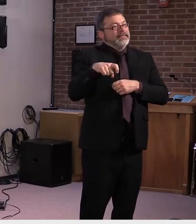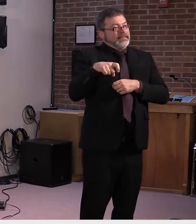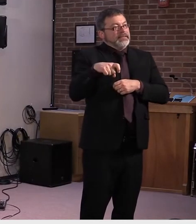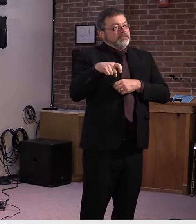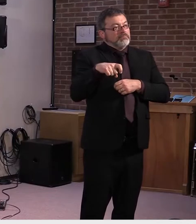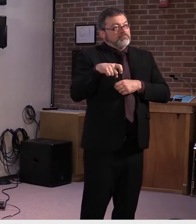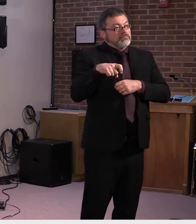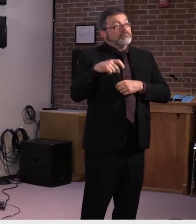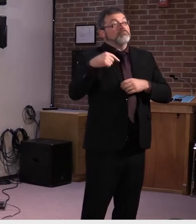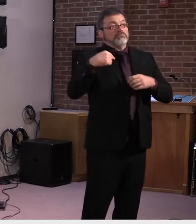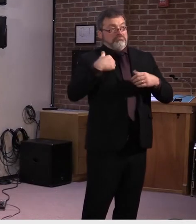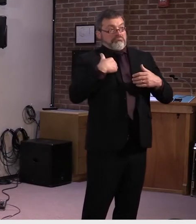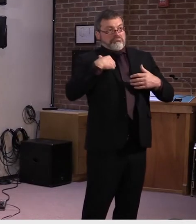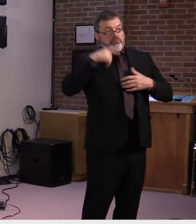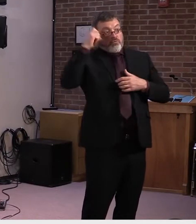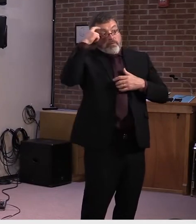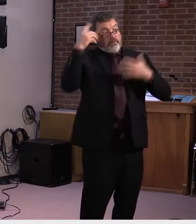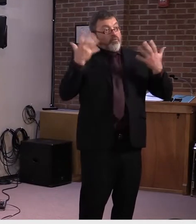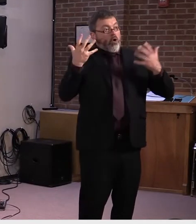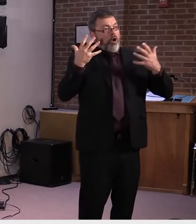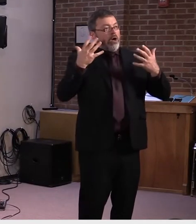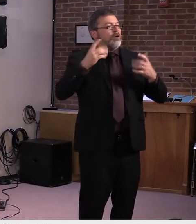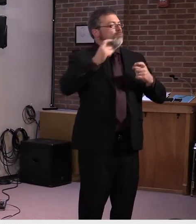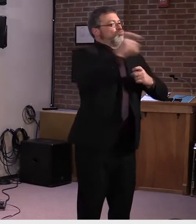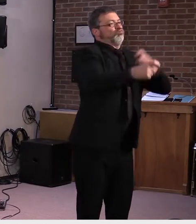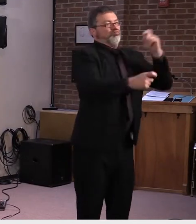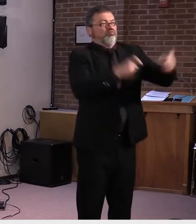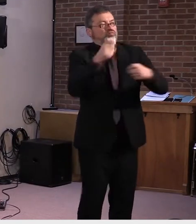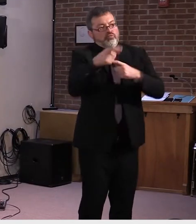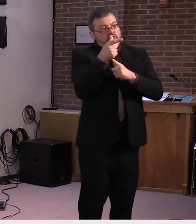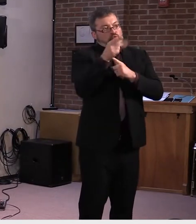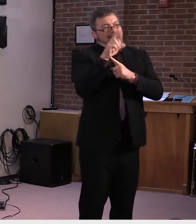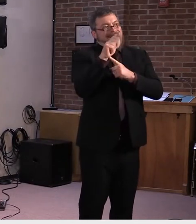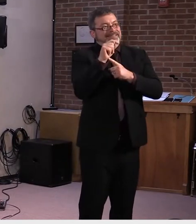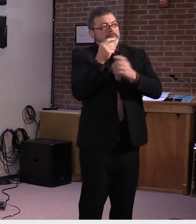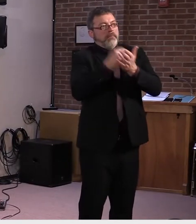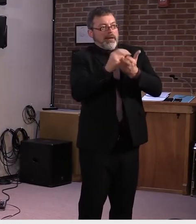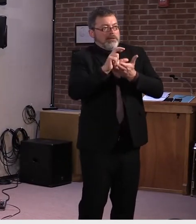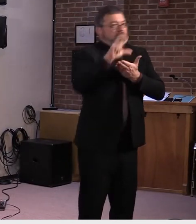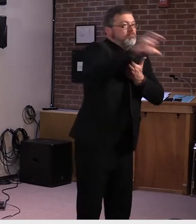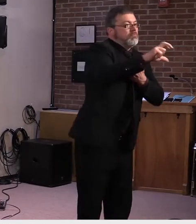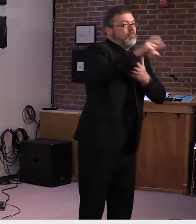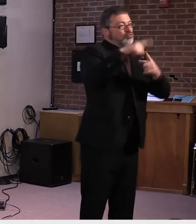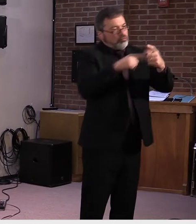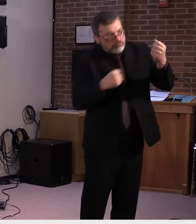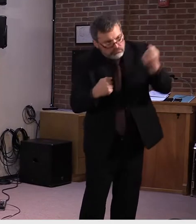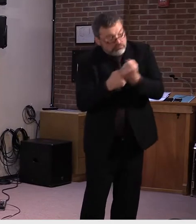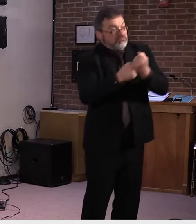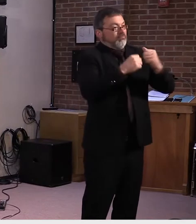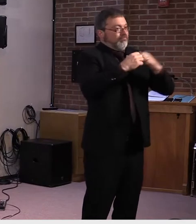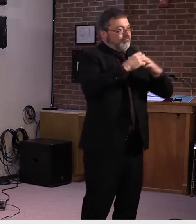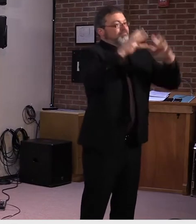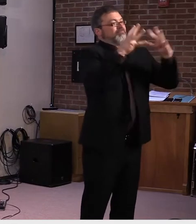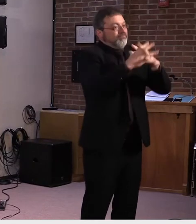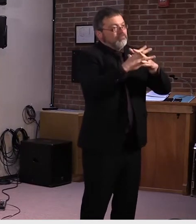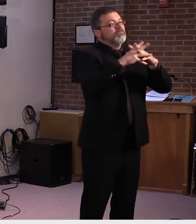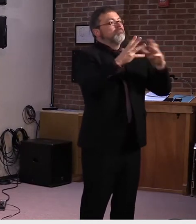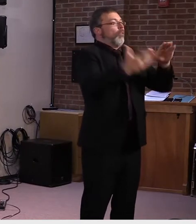hub site. Grant awards are intended to cover their initial startup and operational costs.